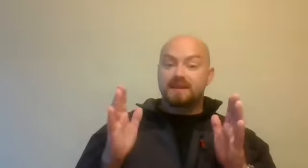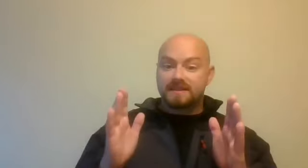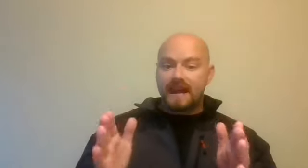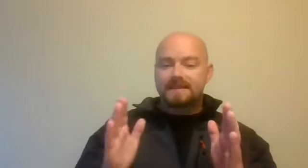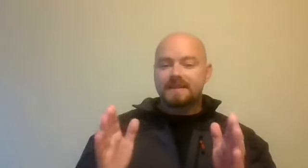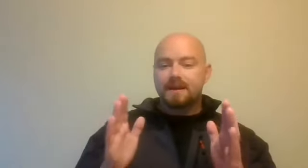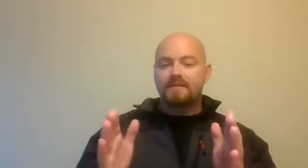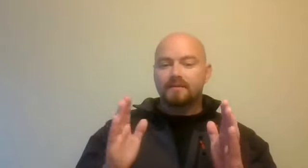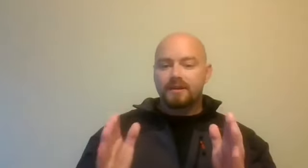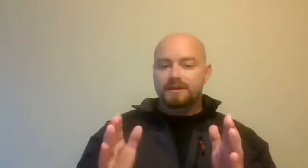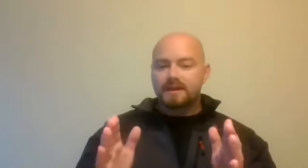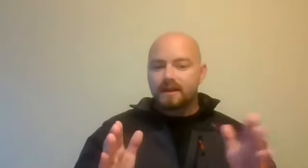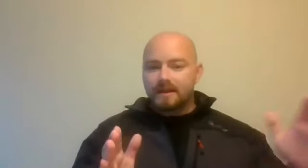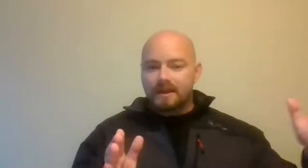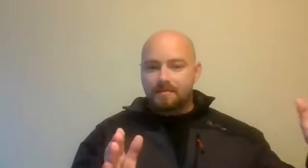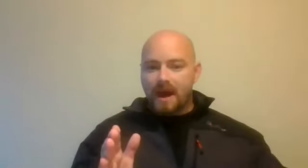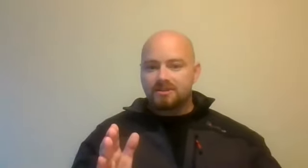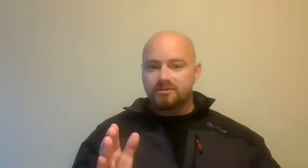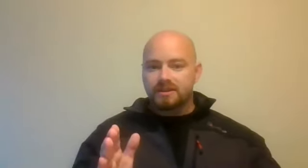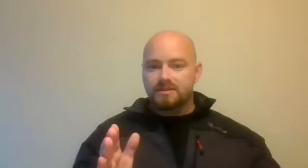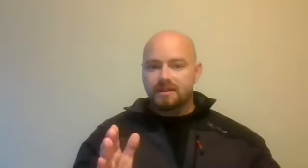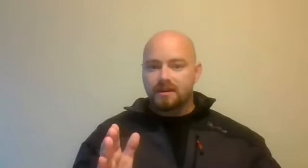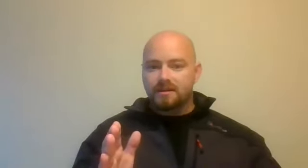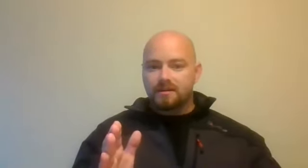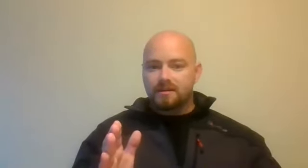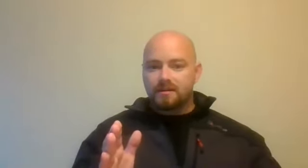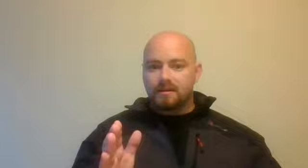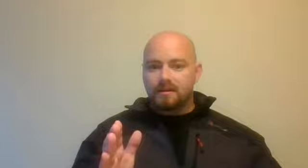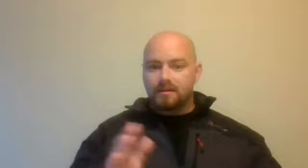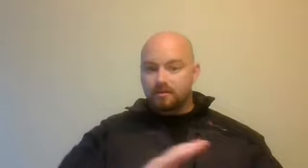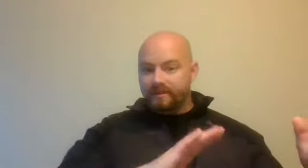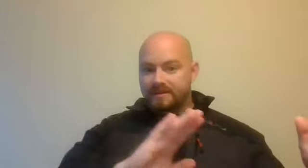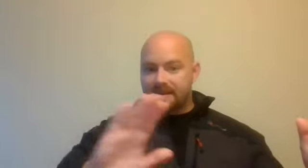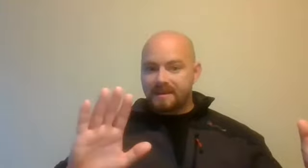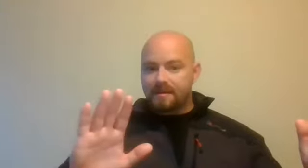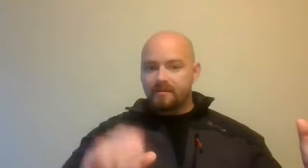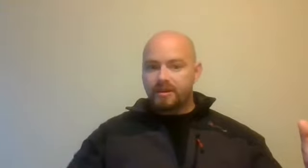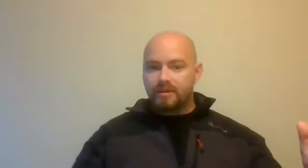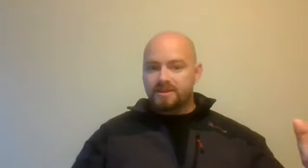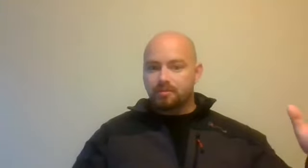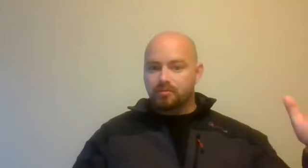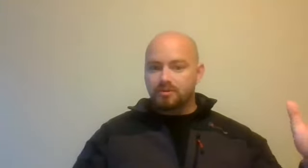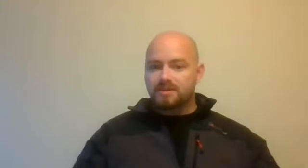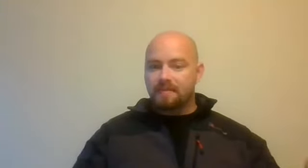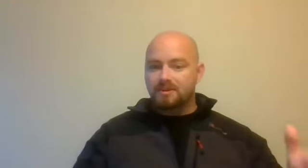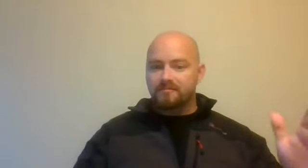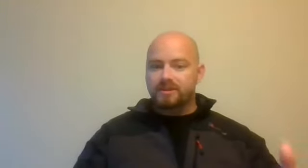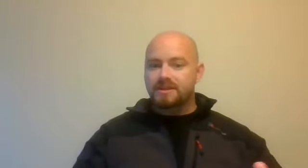the exact same level of risk risk the passenger seat. You're at the exact same level of real risk, but the perception of risk